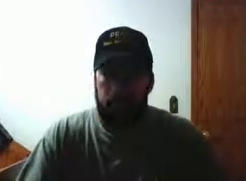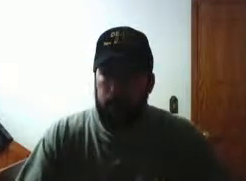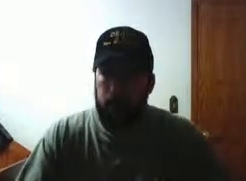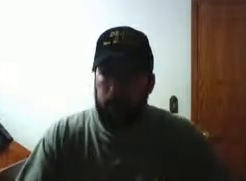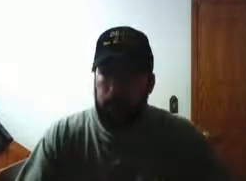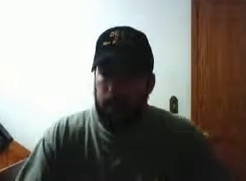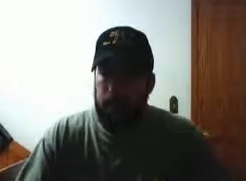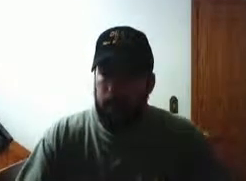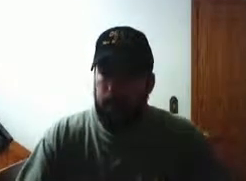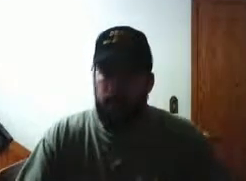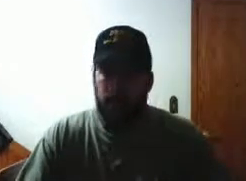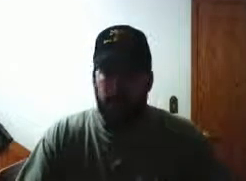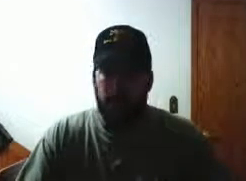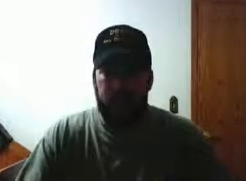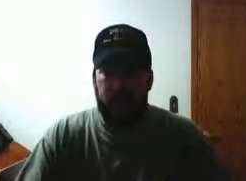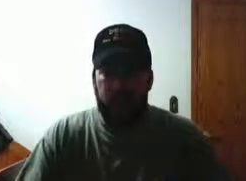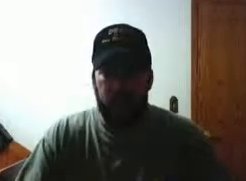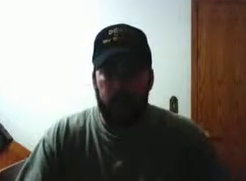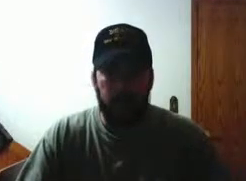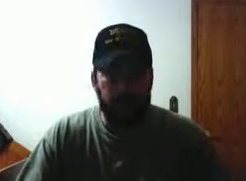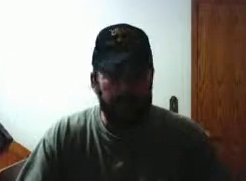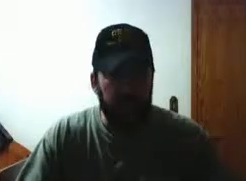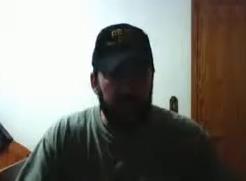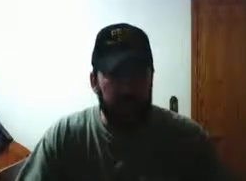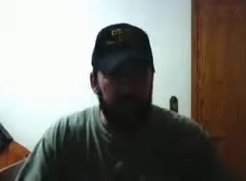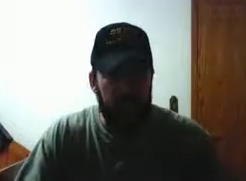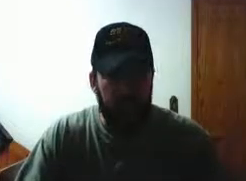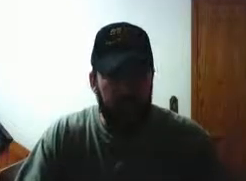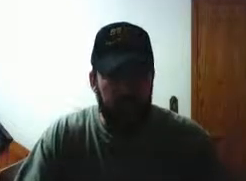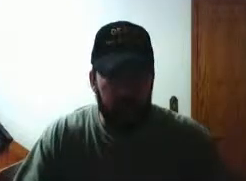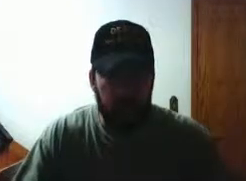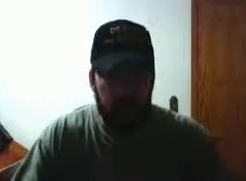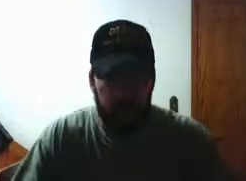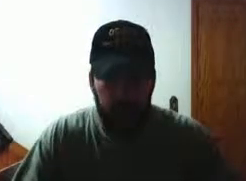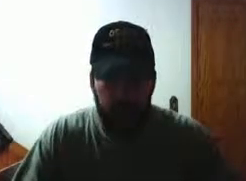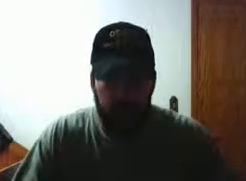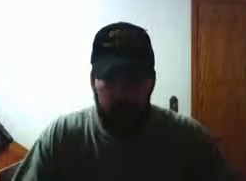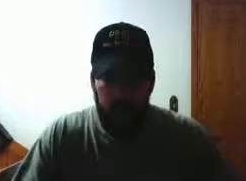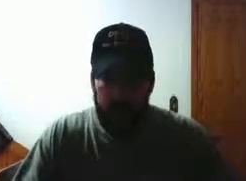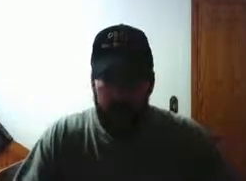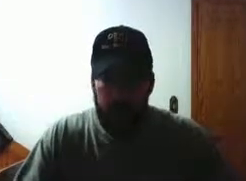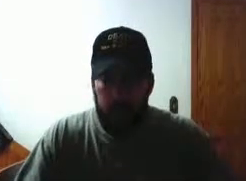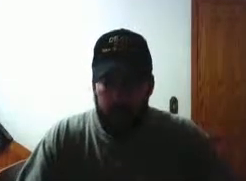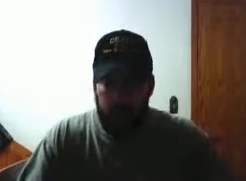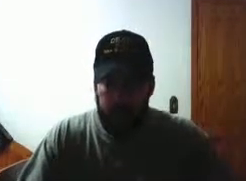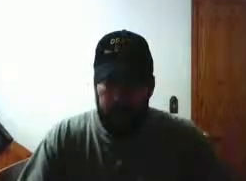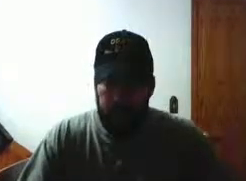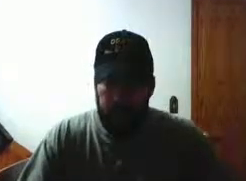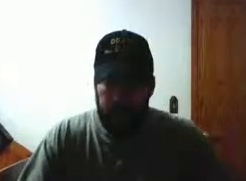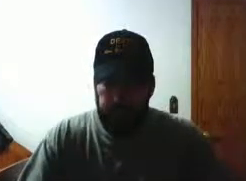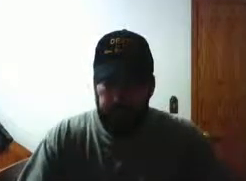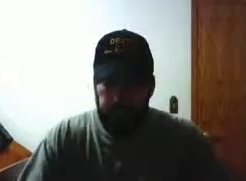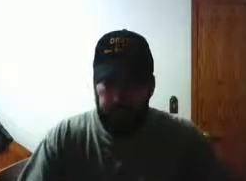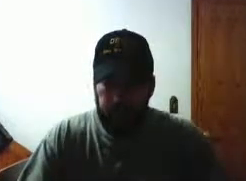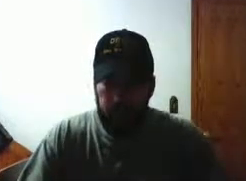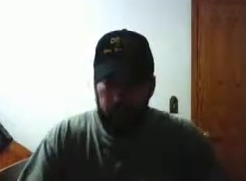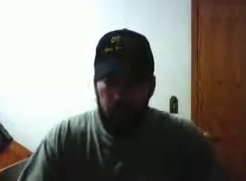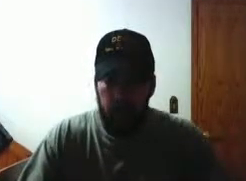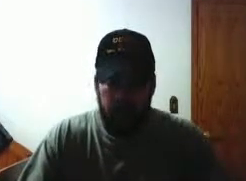and i'm going to keep this side up instead of taking it down like i was going to and i'm going to put out uh information